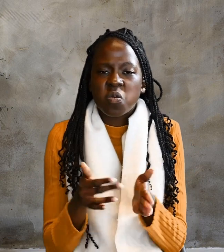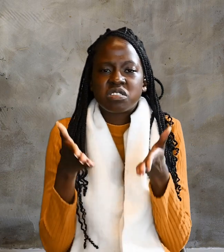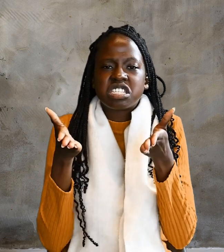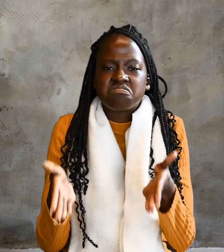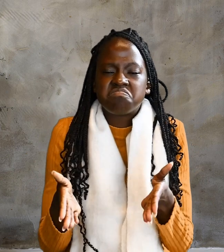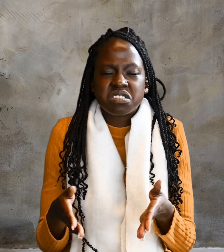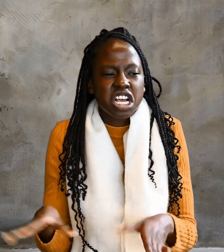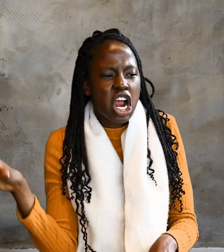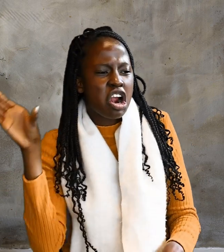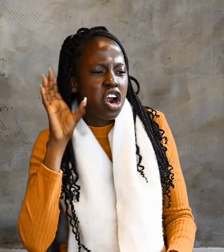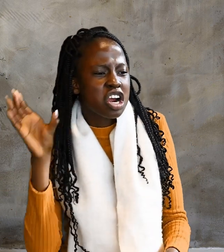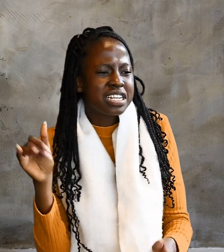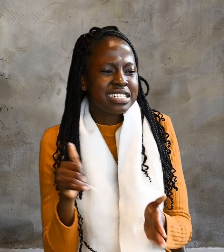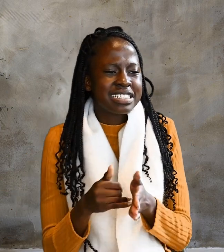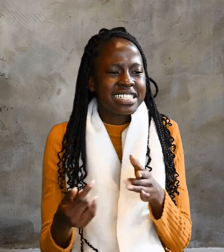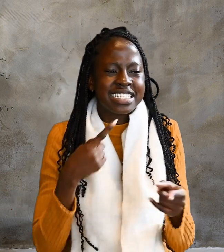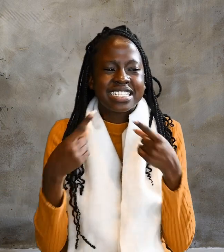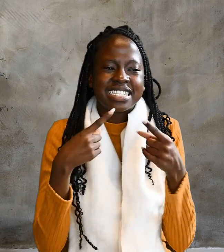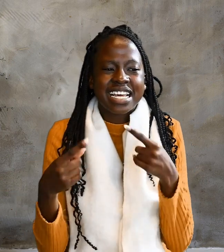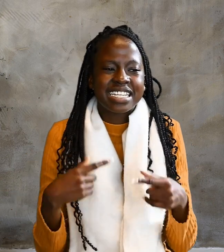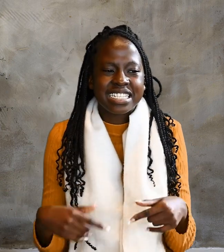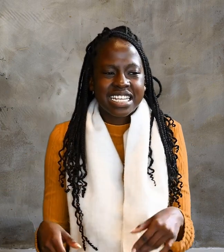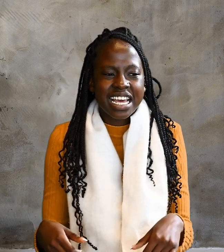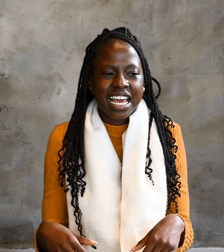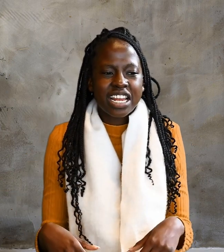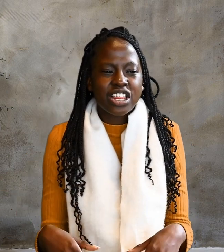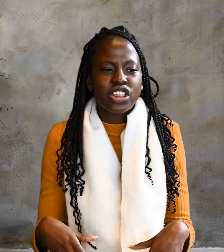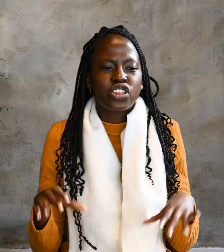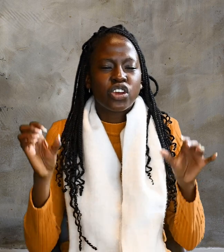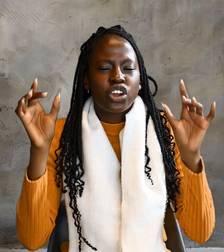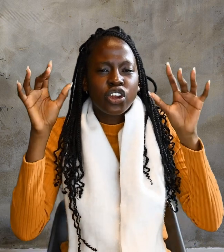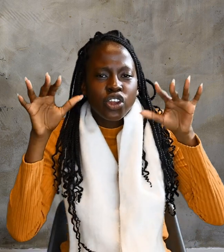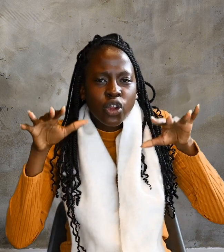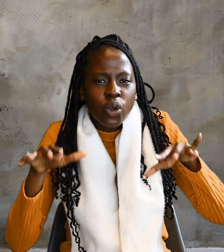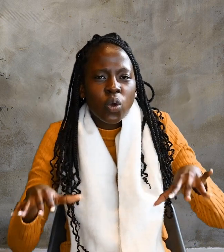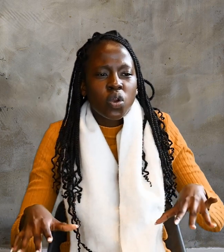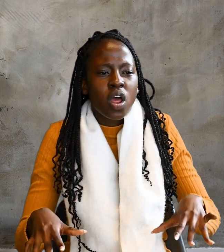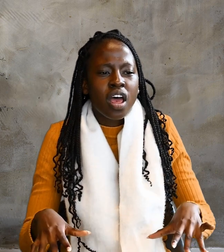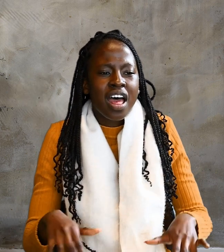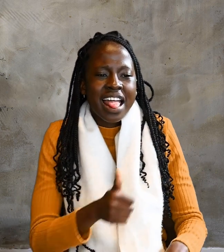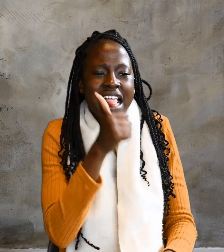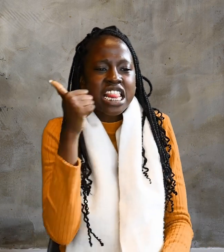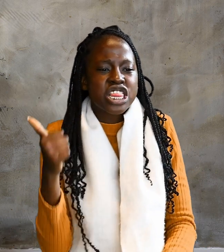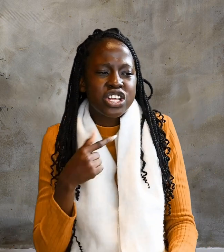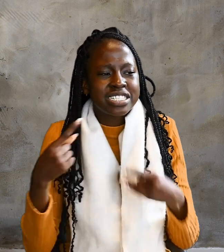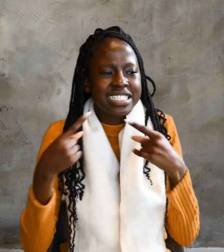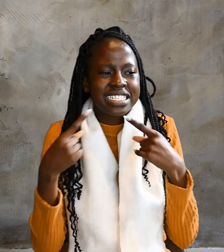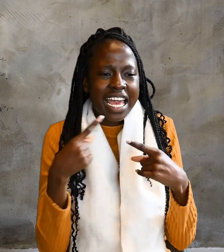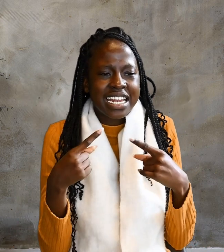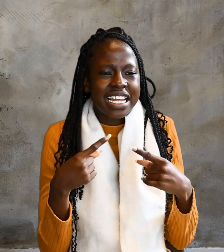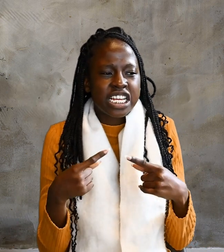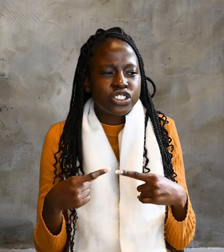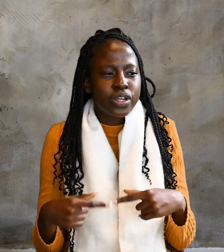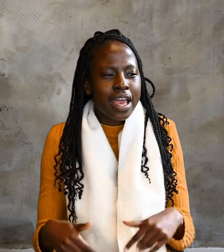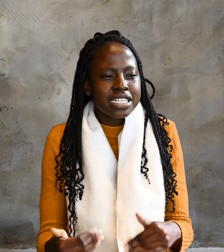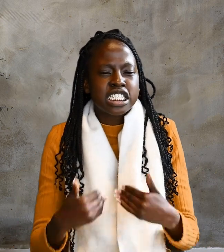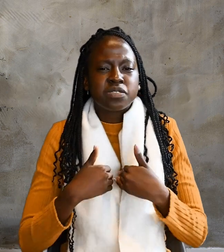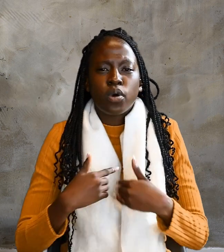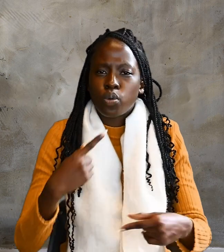and heard it, said it had thundered. Others said an angel had spoken